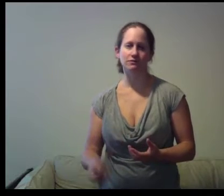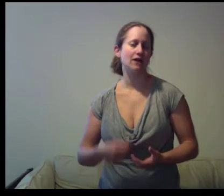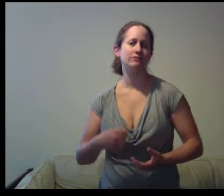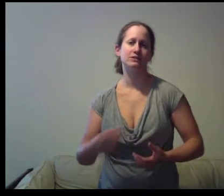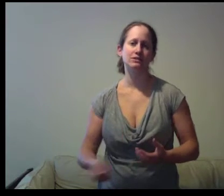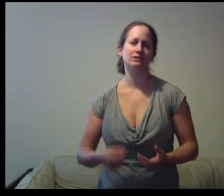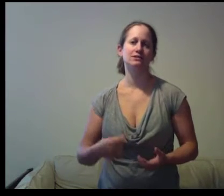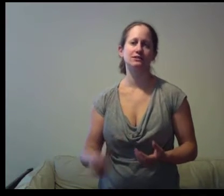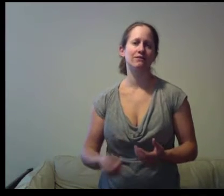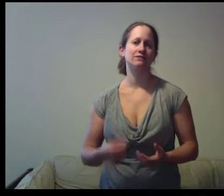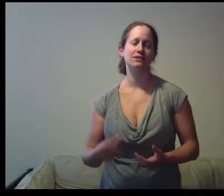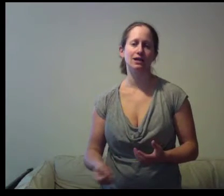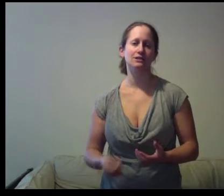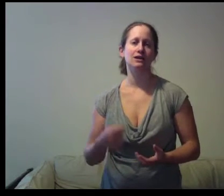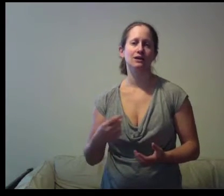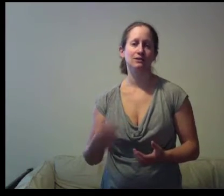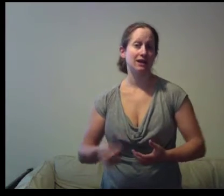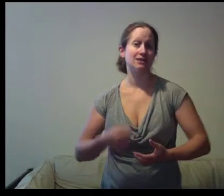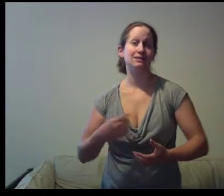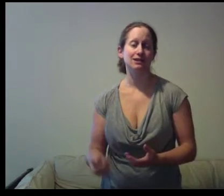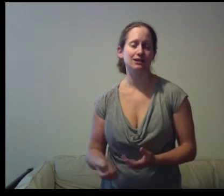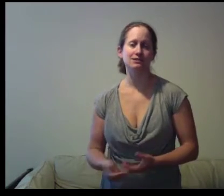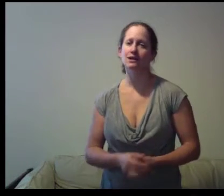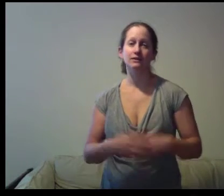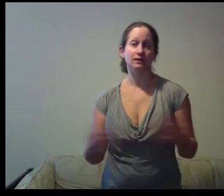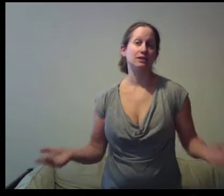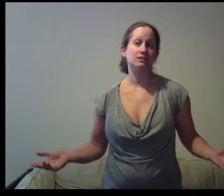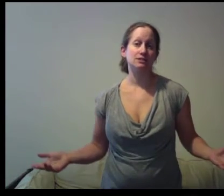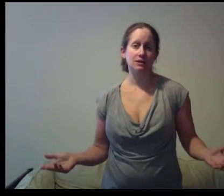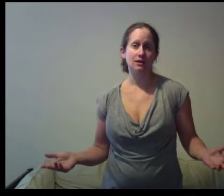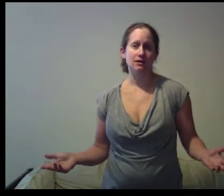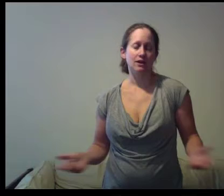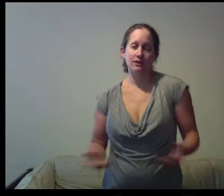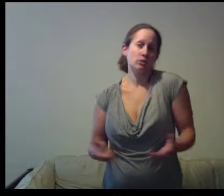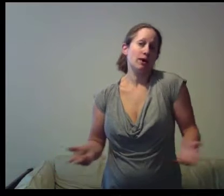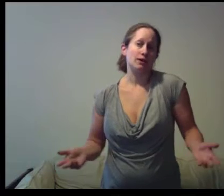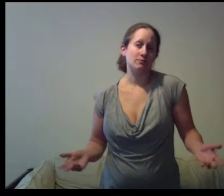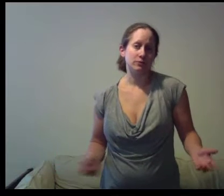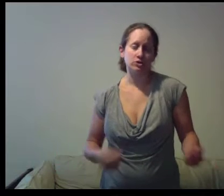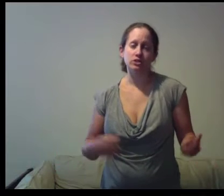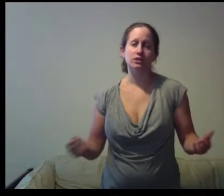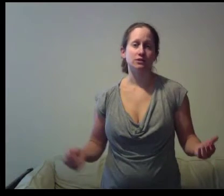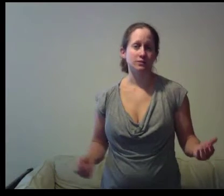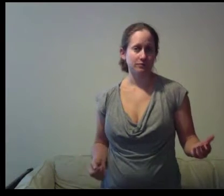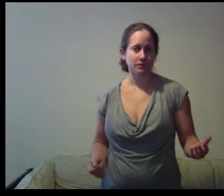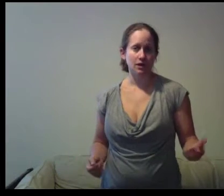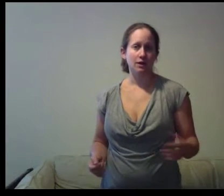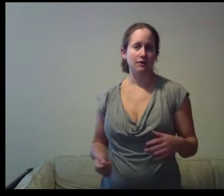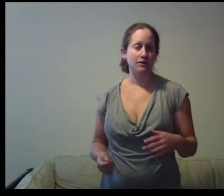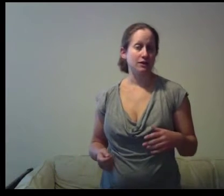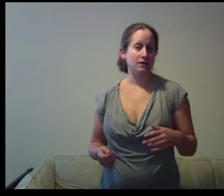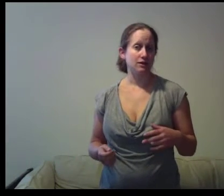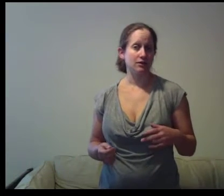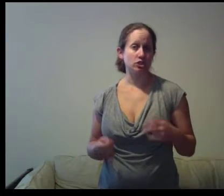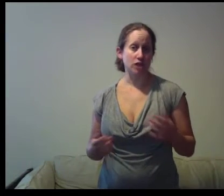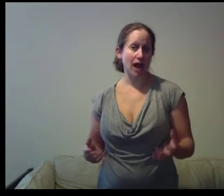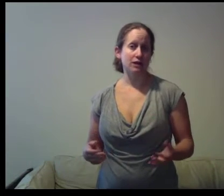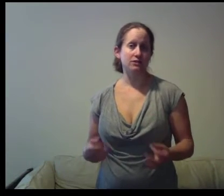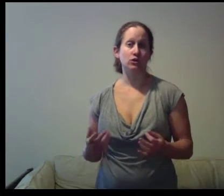5's the 6's the 7's the 8's the 9's the 10's they're leads and they don't buy they're just leads. The jacks the